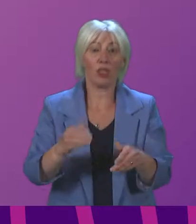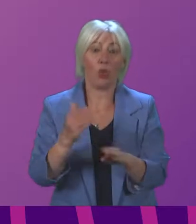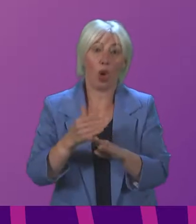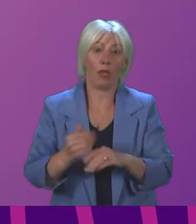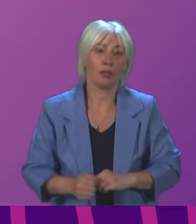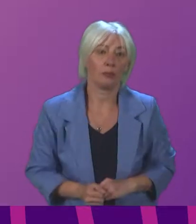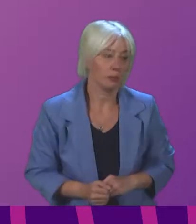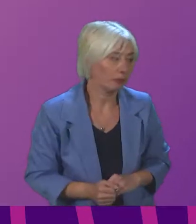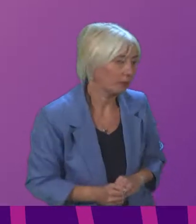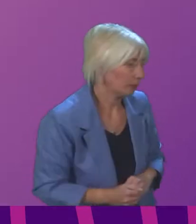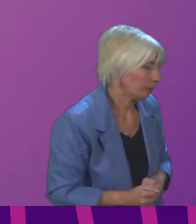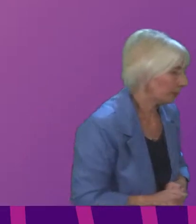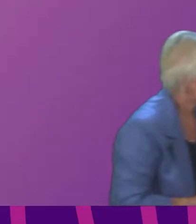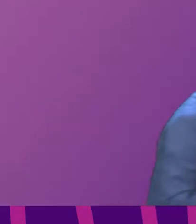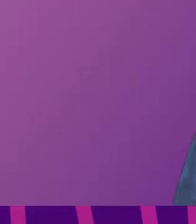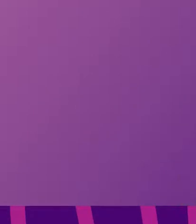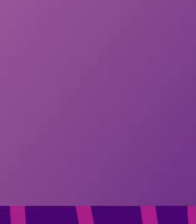now call on Sandesh Gilhani.